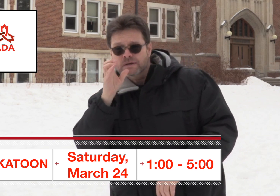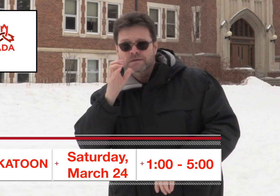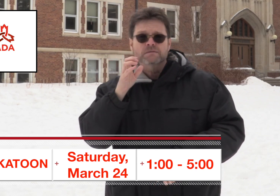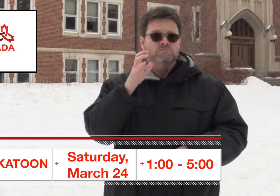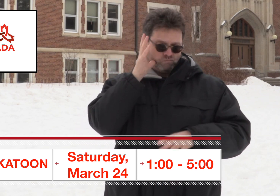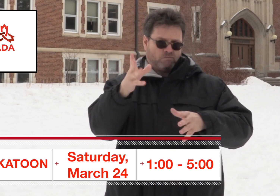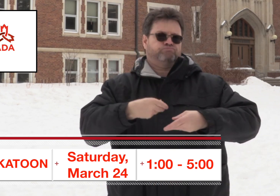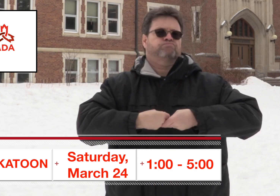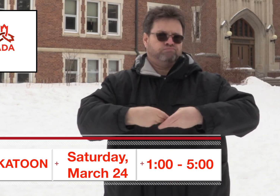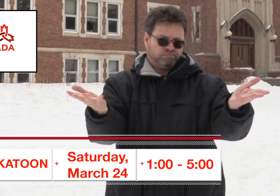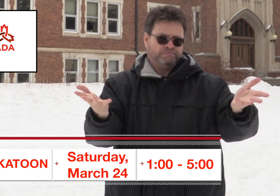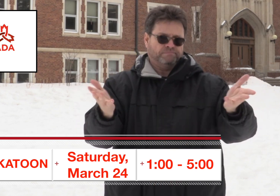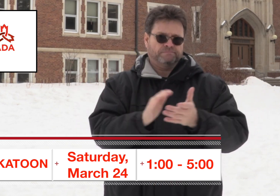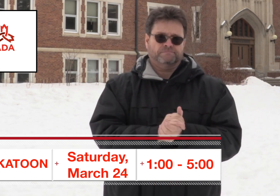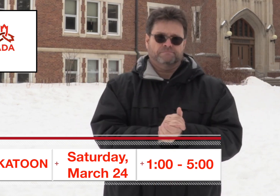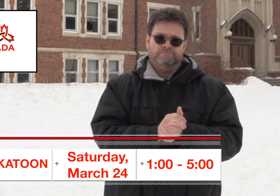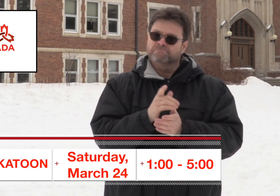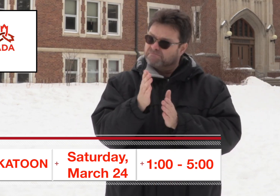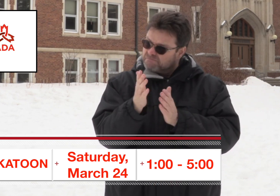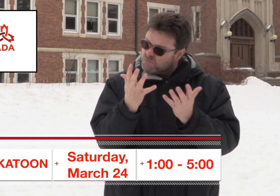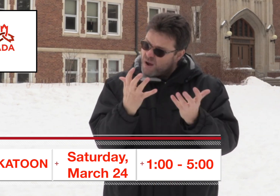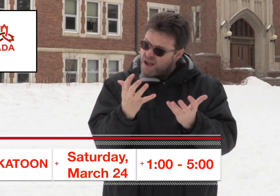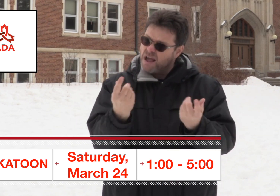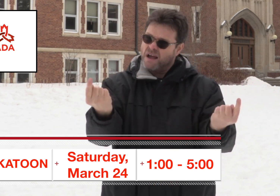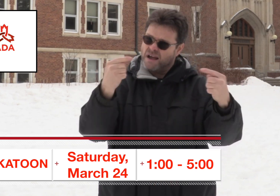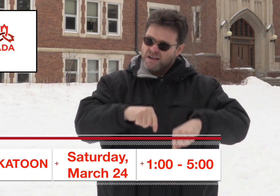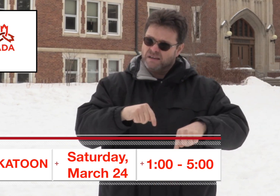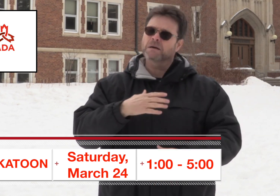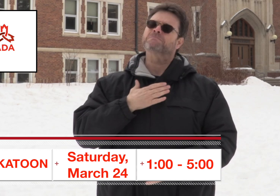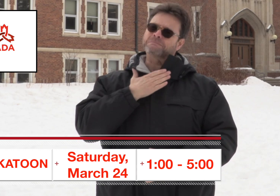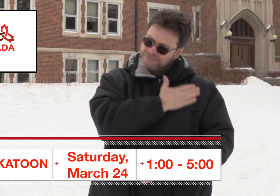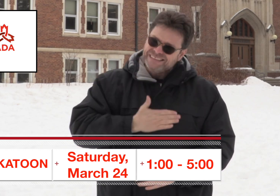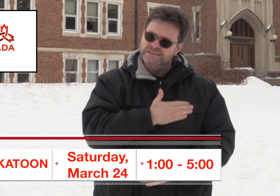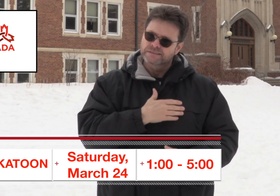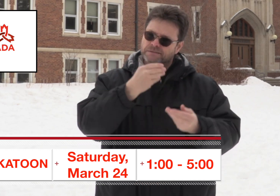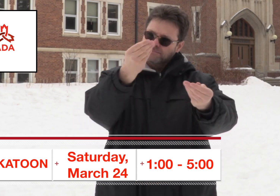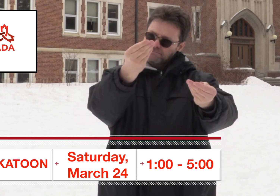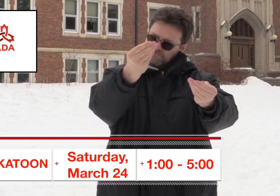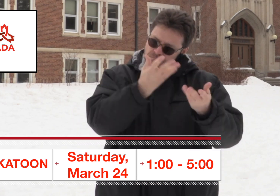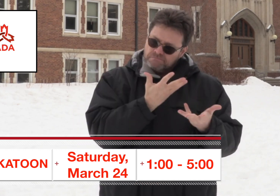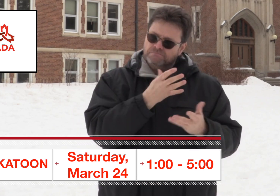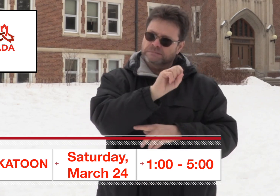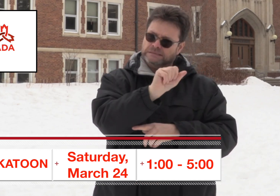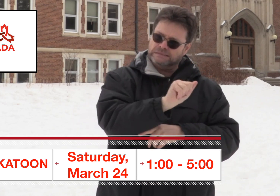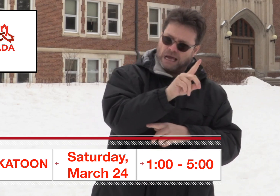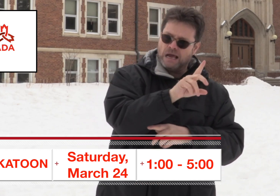There will be food and beverage provided. And if you are interested in coming if you could please just let us know